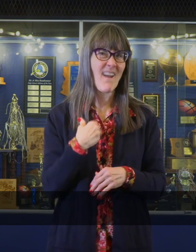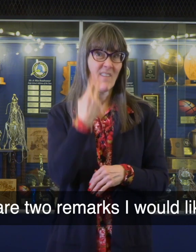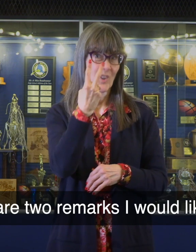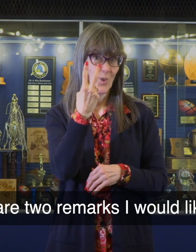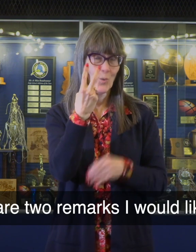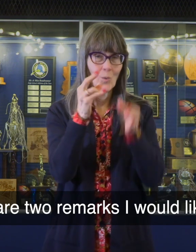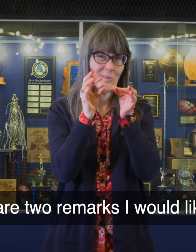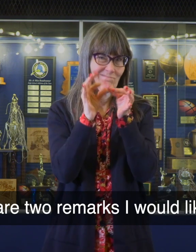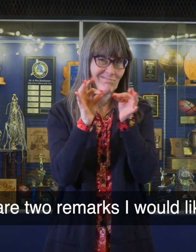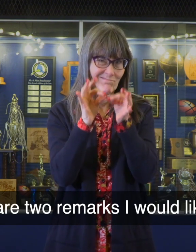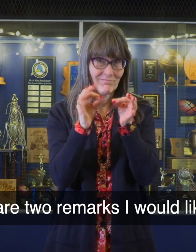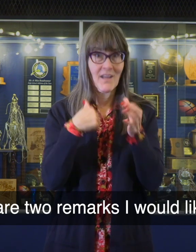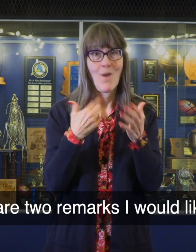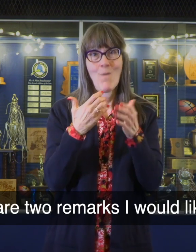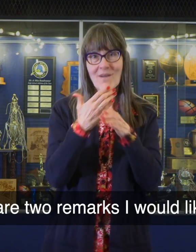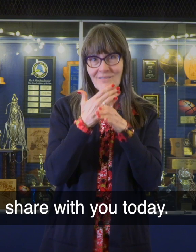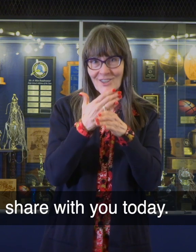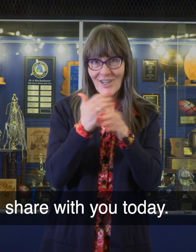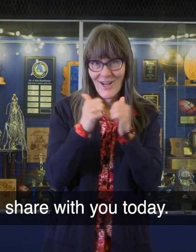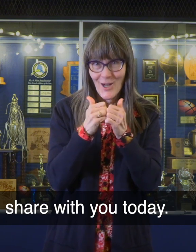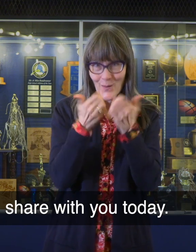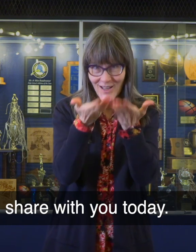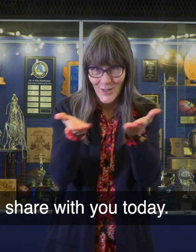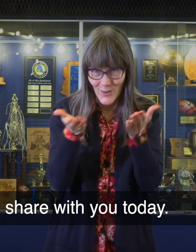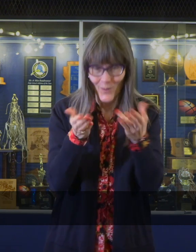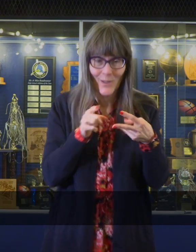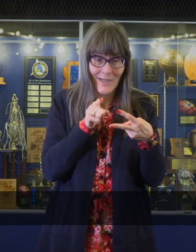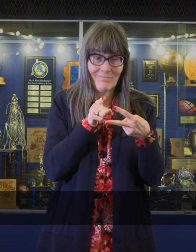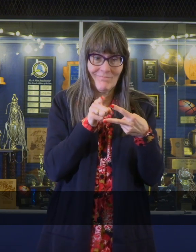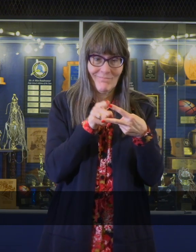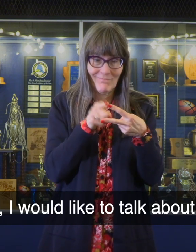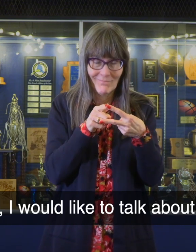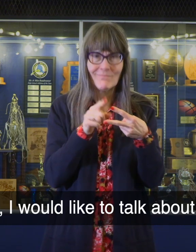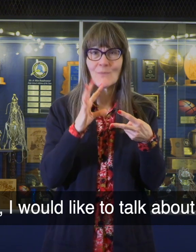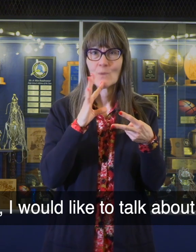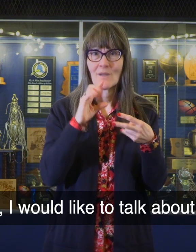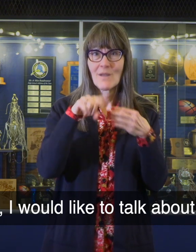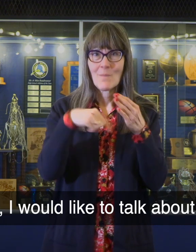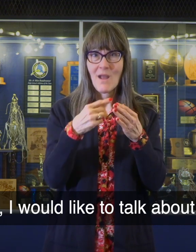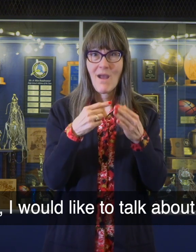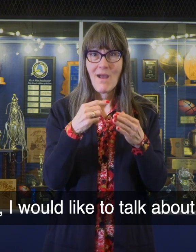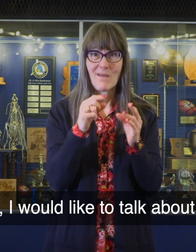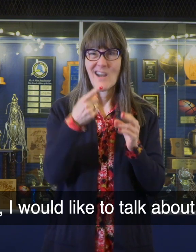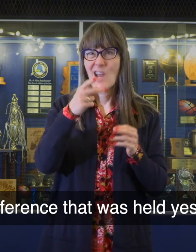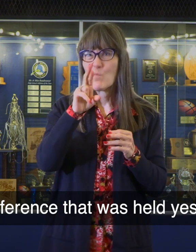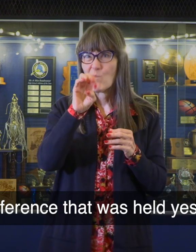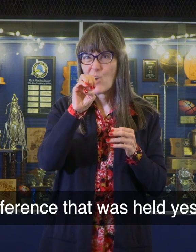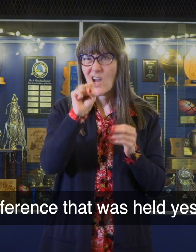There are two remarks that I would like to share with all of you today. First, I would like to talk about a press conference